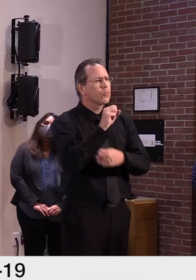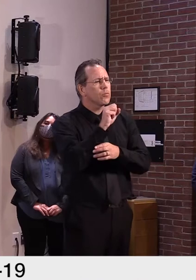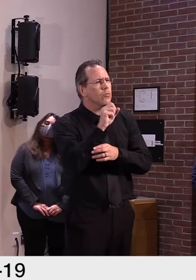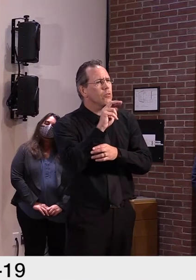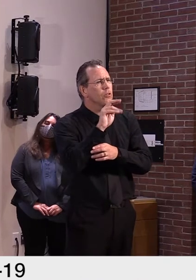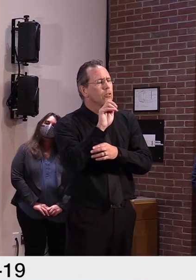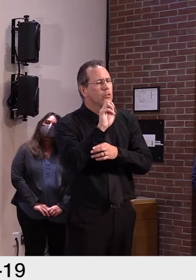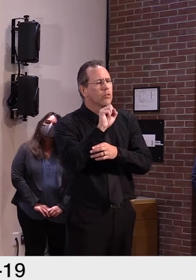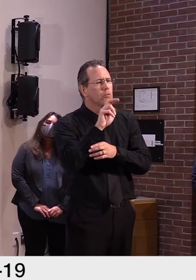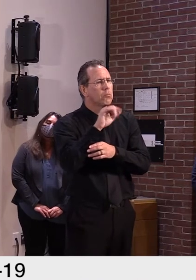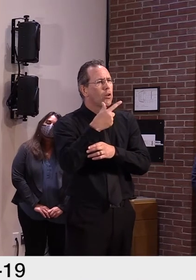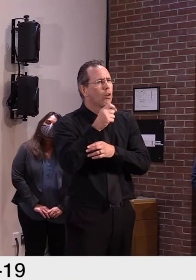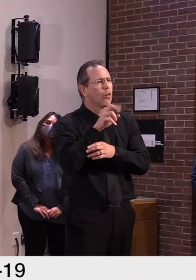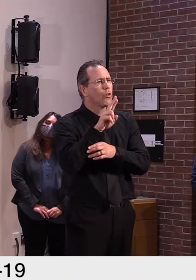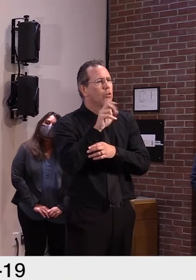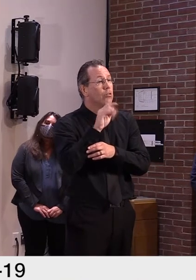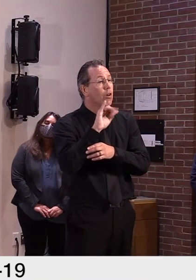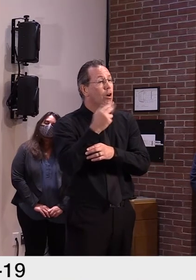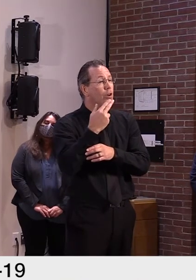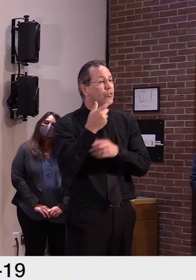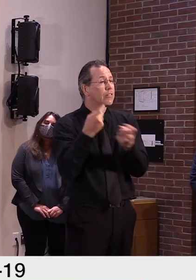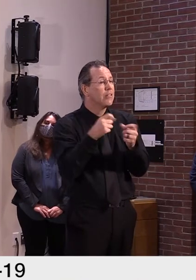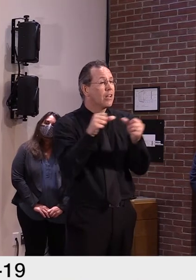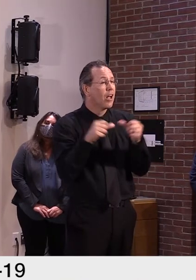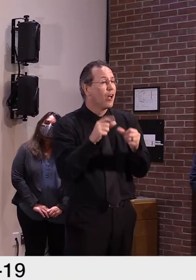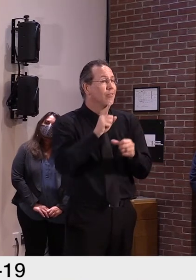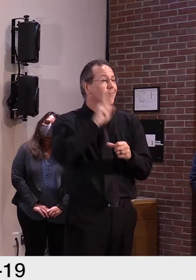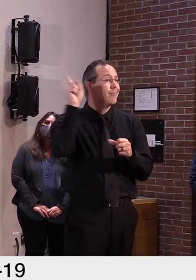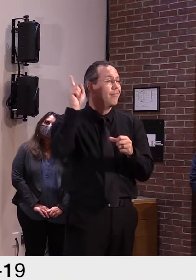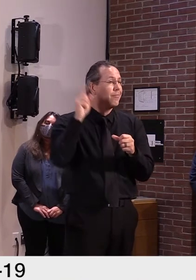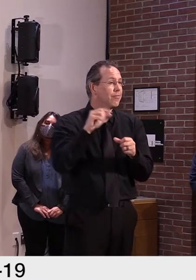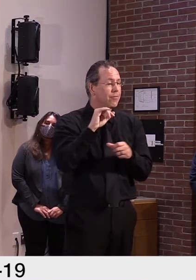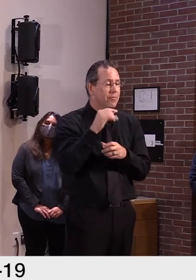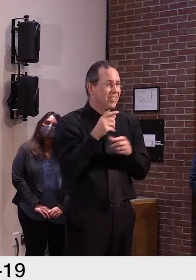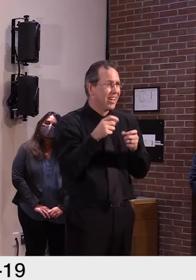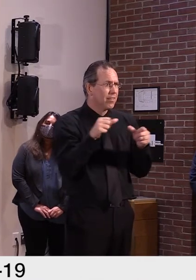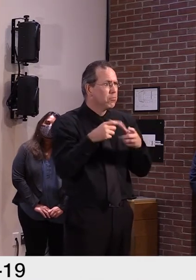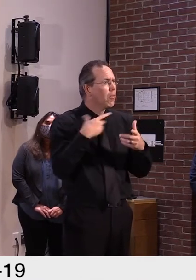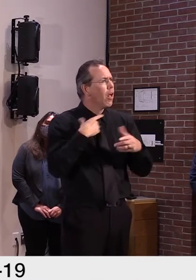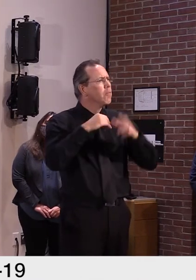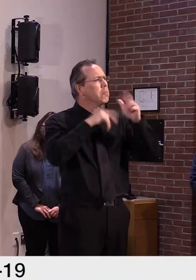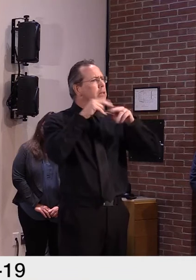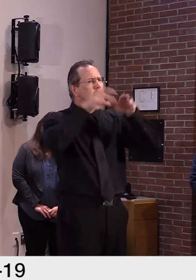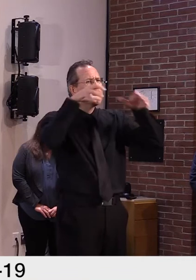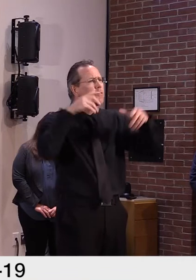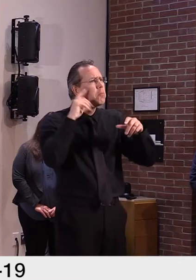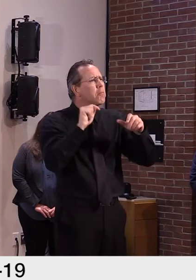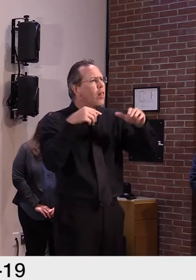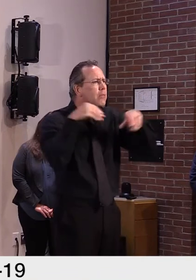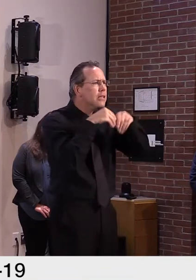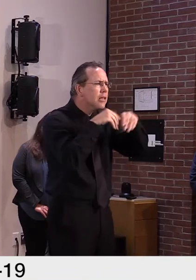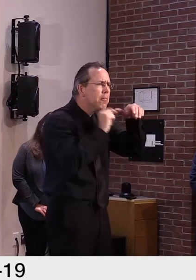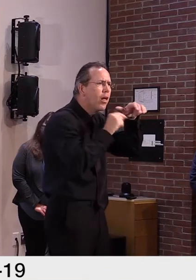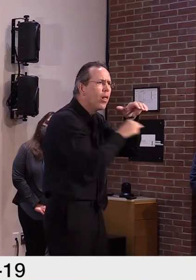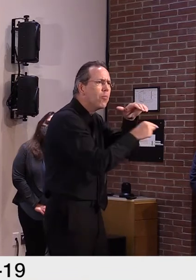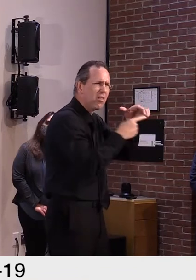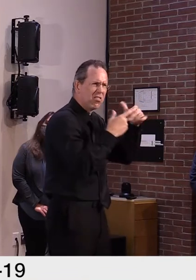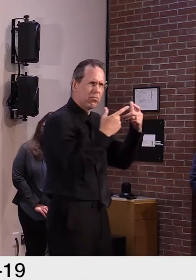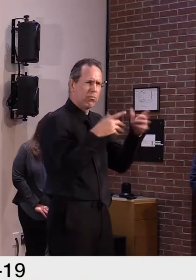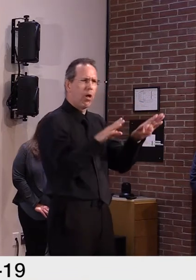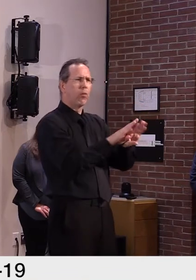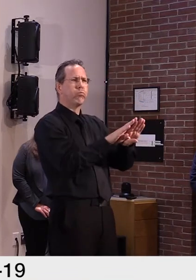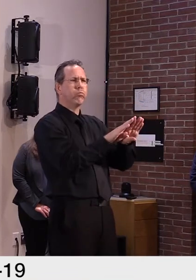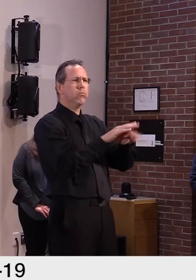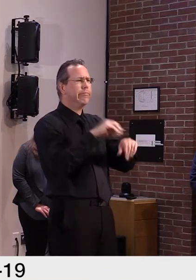related. I would also assume, uh, this time of year, uh, with, uh, foliage starting, and again, they may have been there